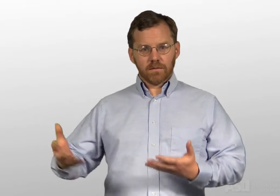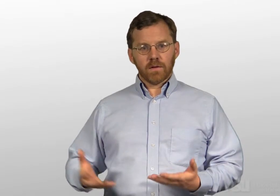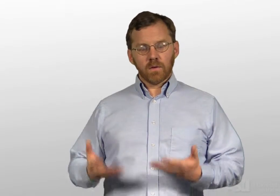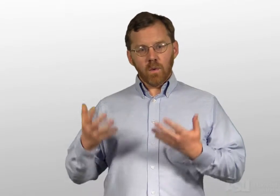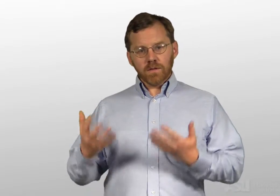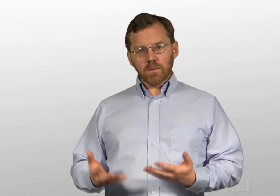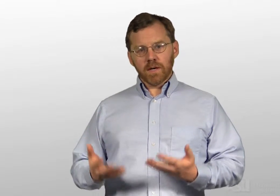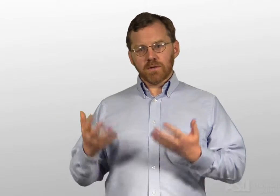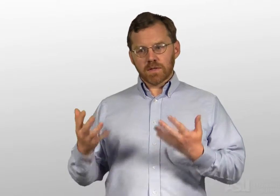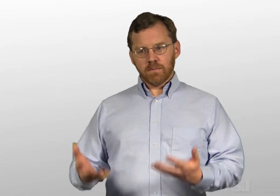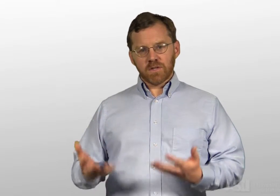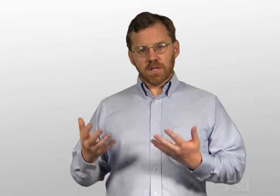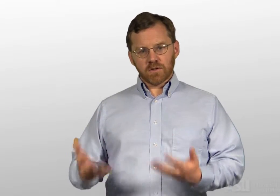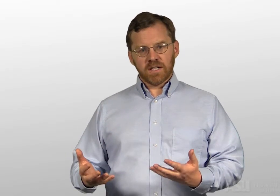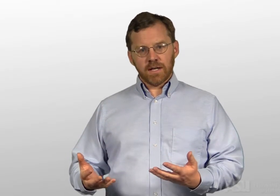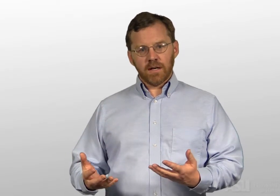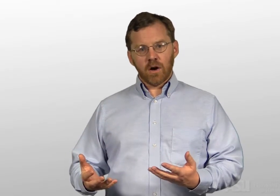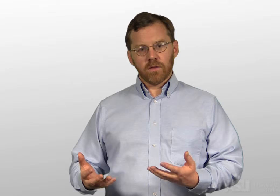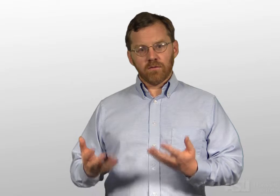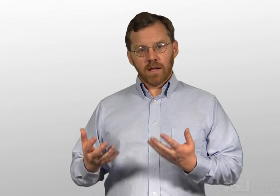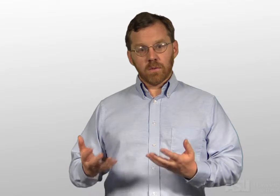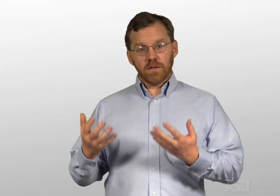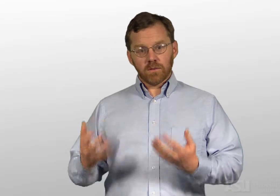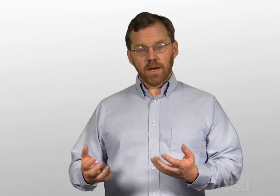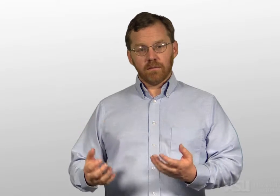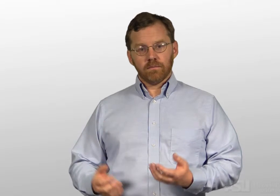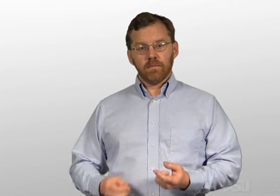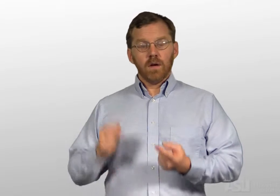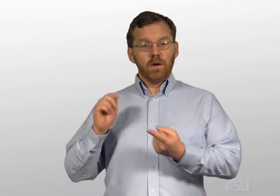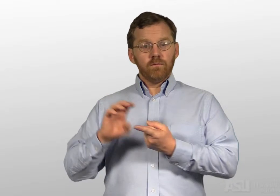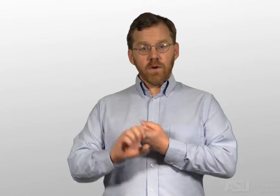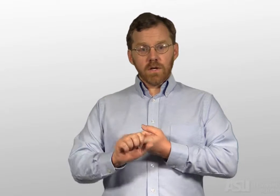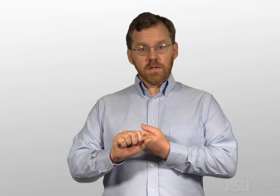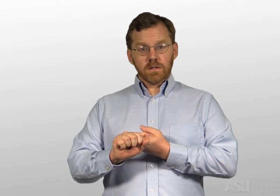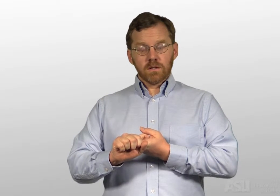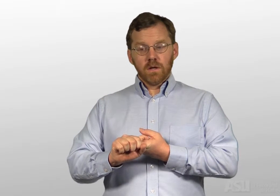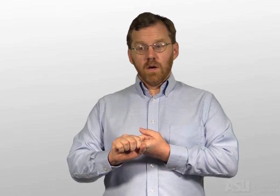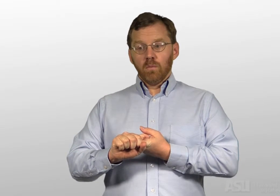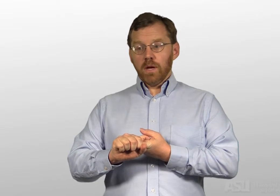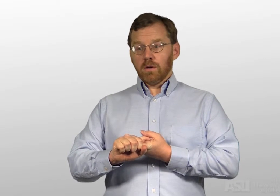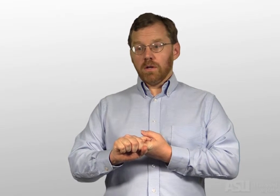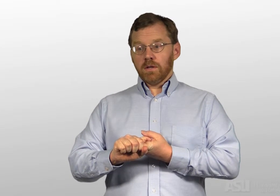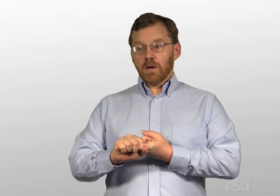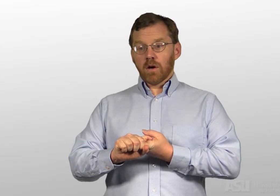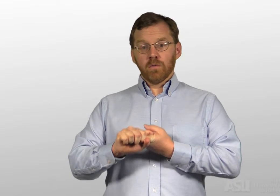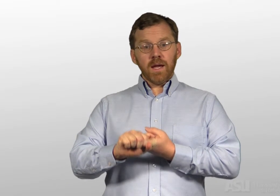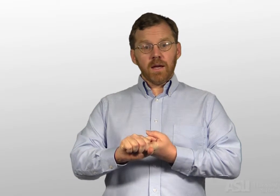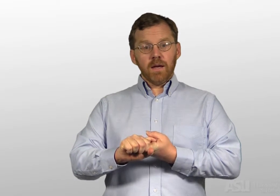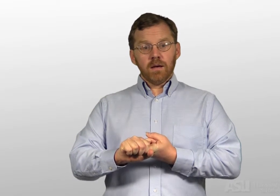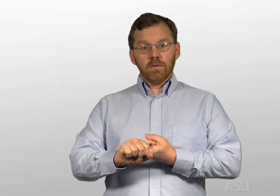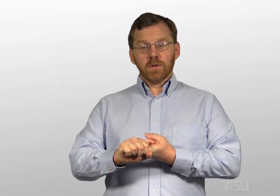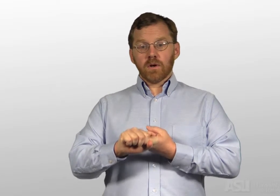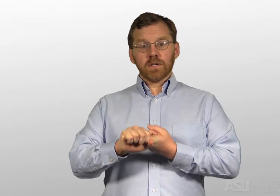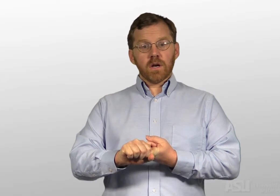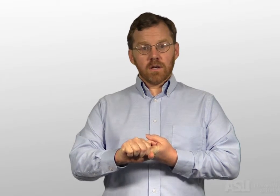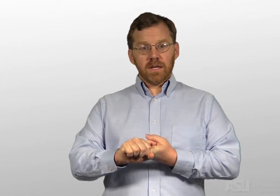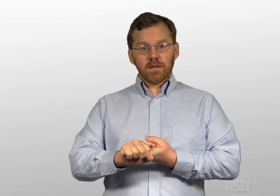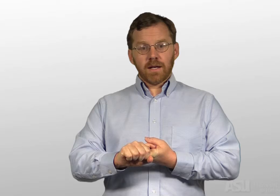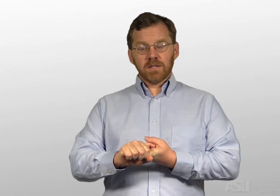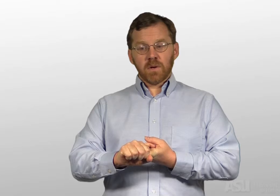The ones we're most interested in are the following three. First, we could agree with Gerger's argument. That is, we